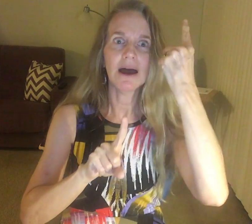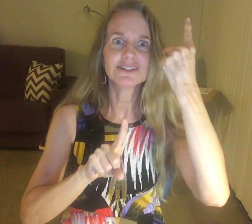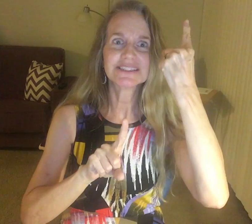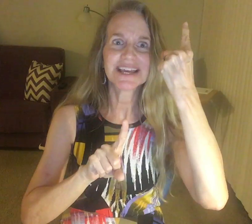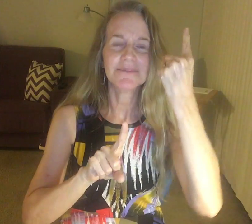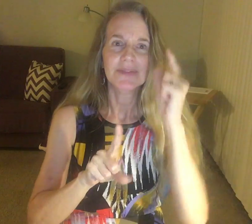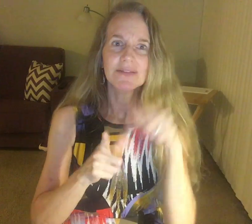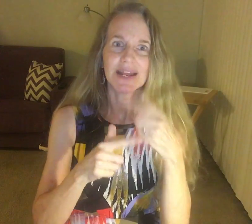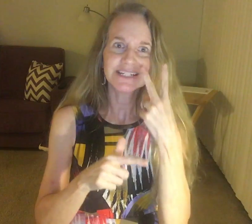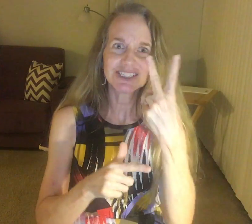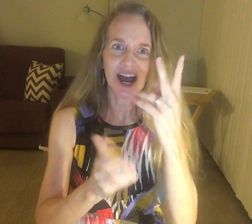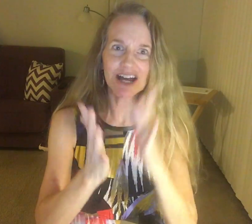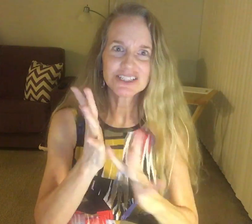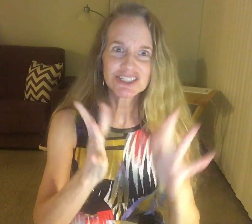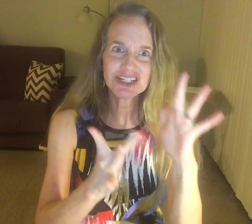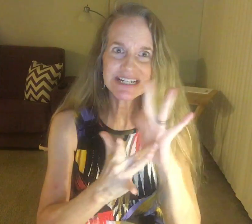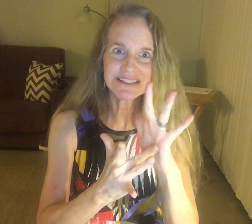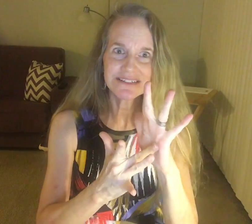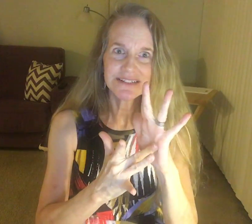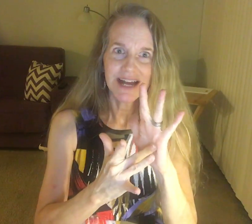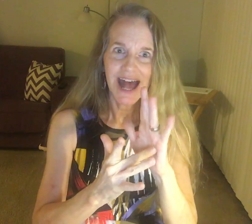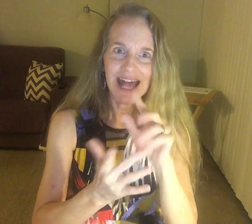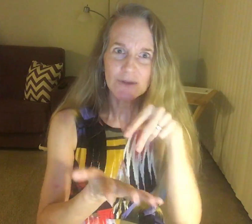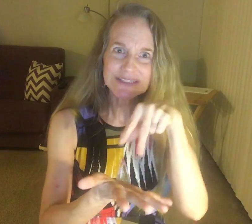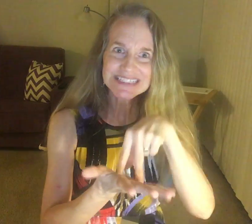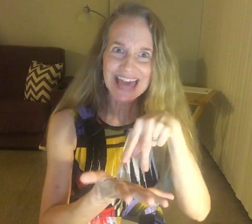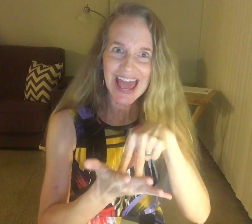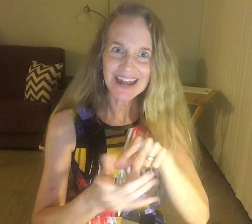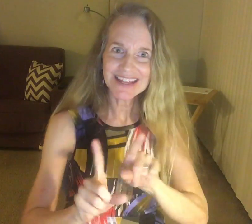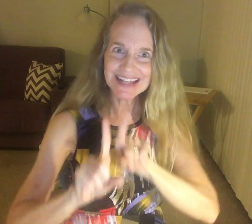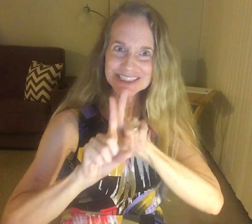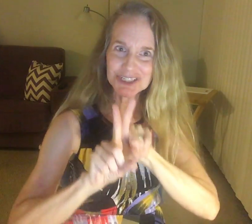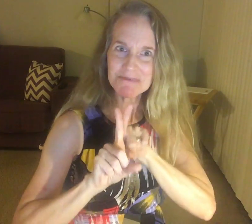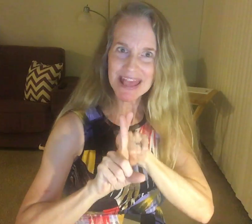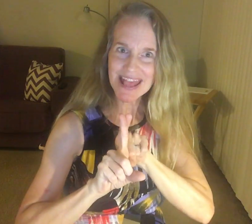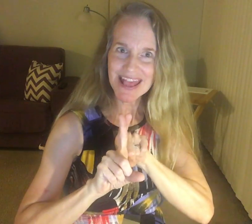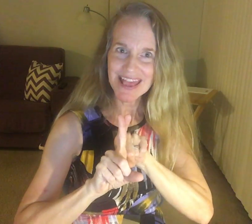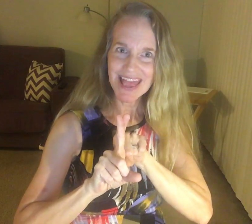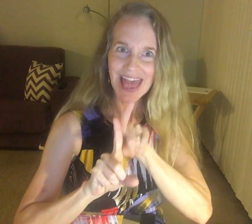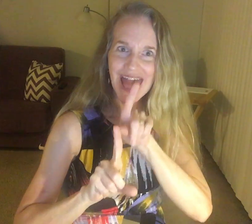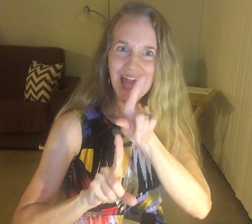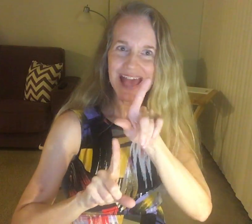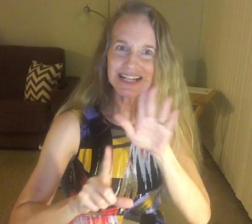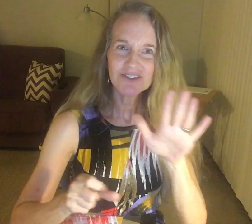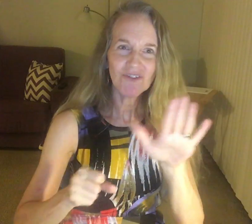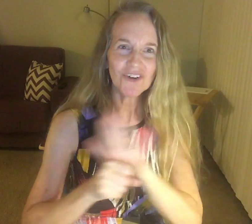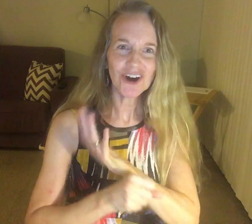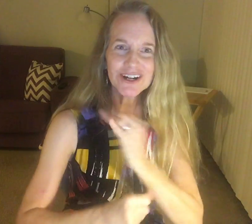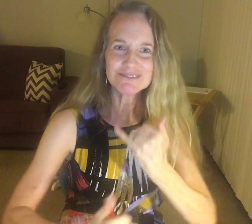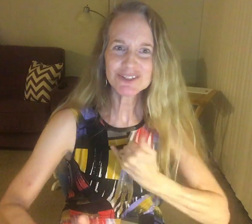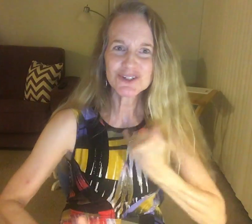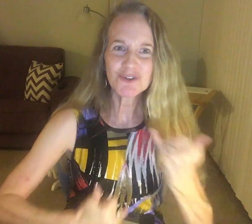earthen, that I saw a cheater, he was setting next to me, and full of joy,